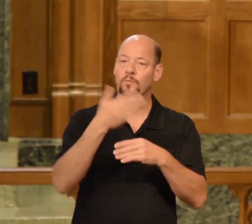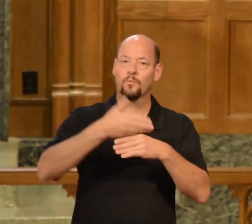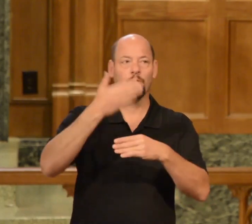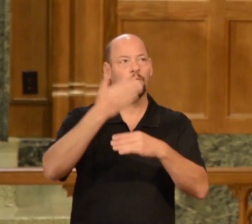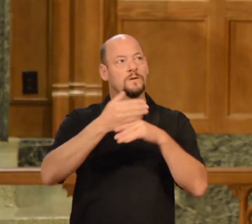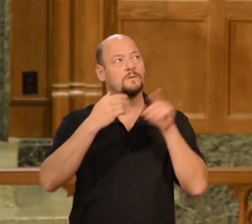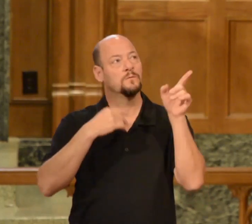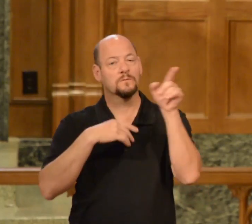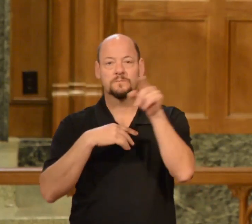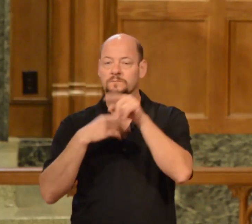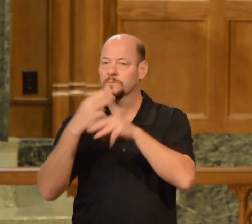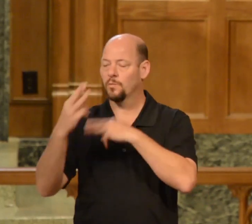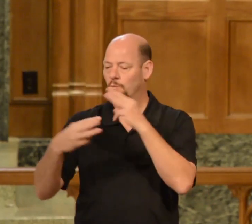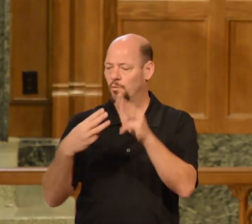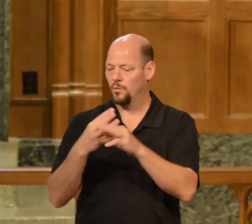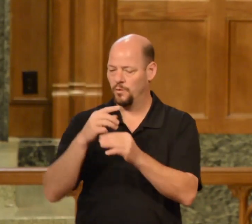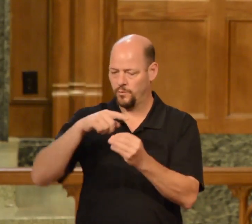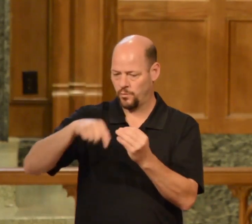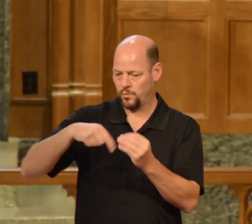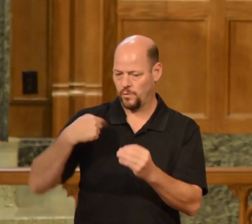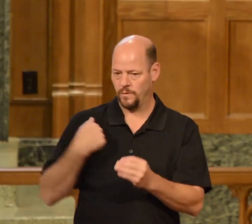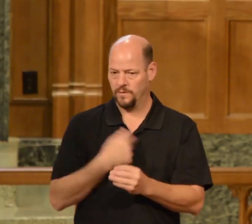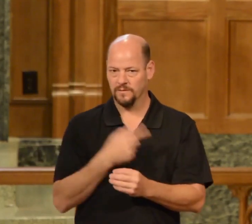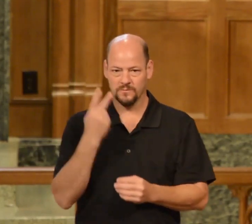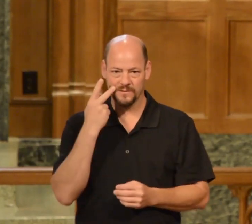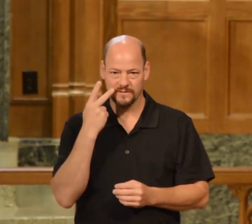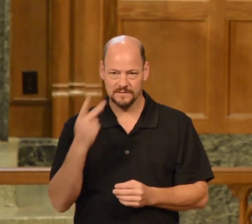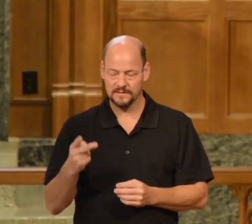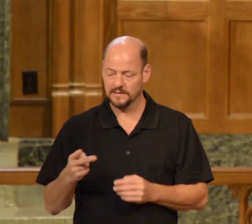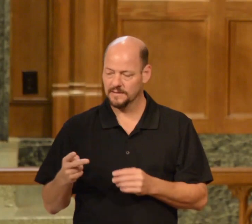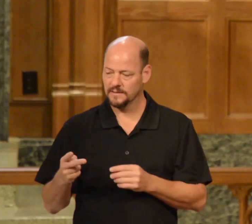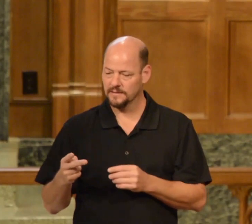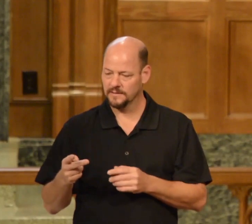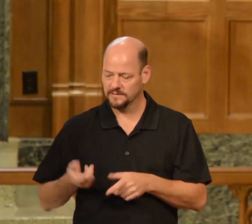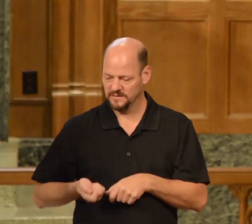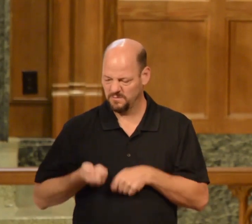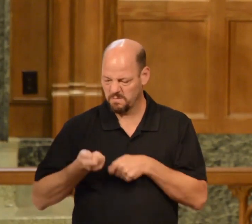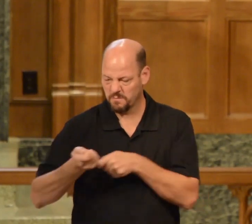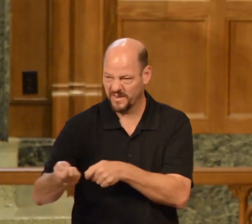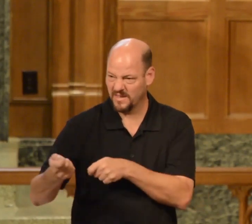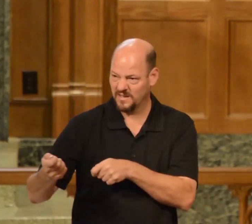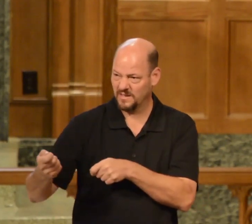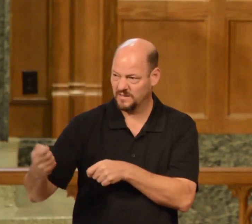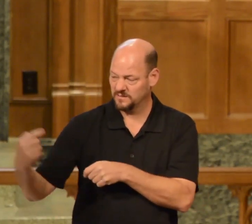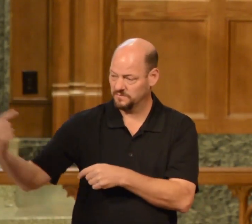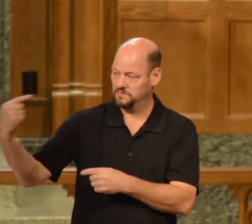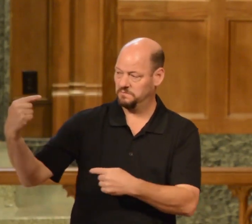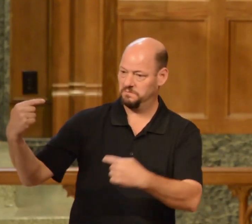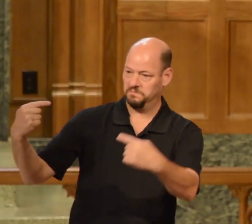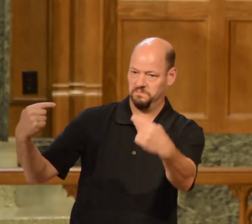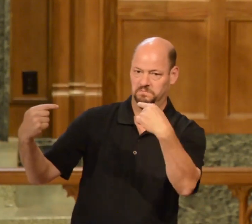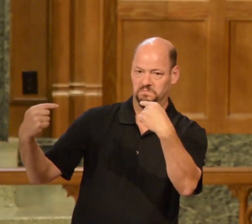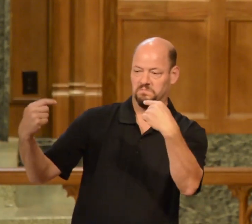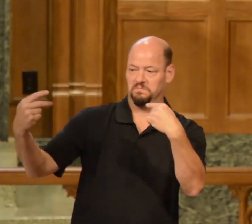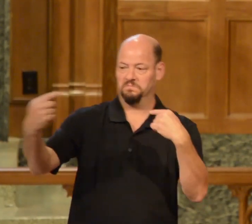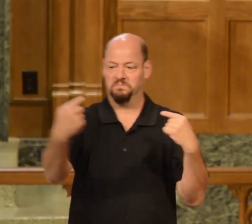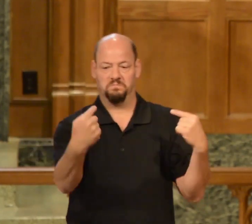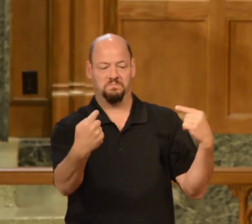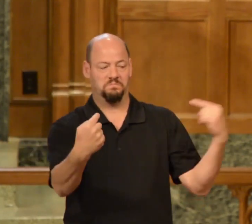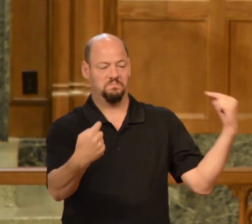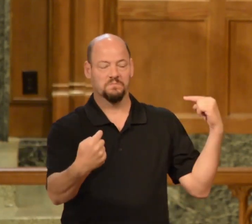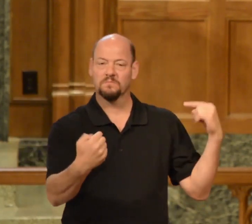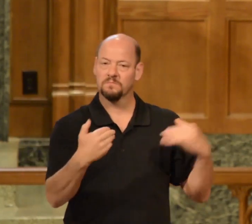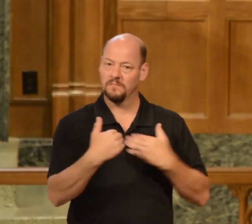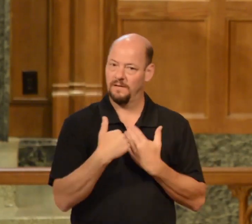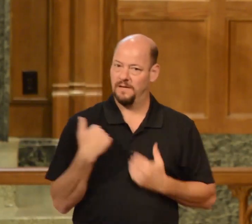us and we see the tips of the spears and the barrels of the guns pointed in at us